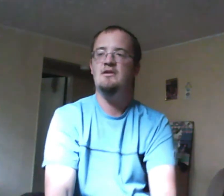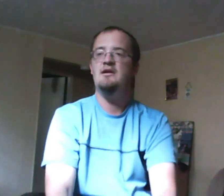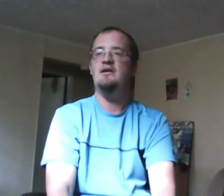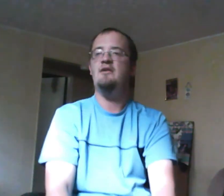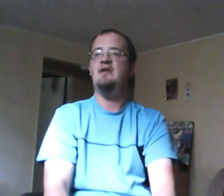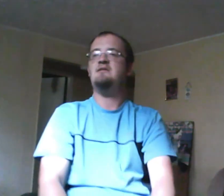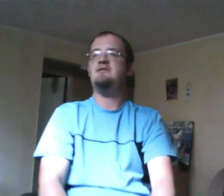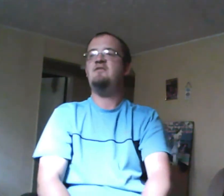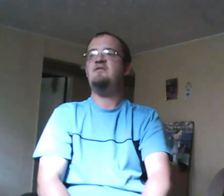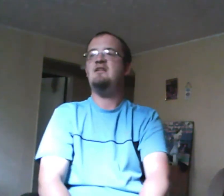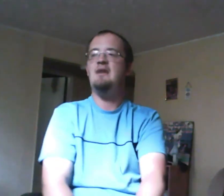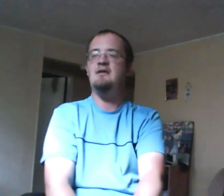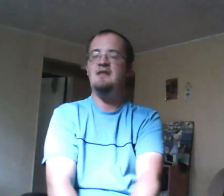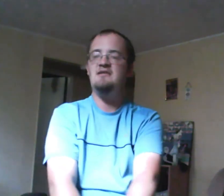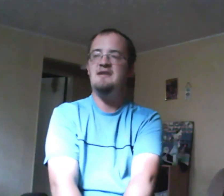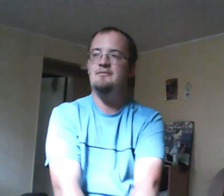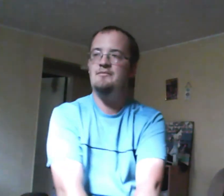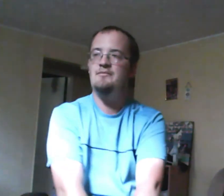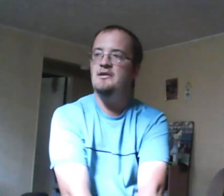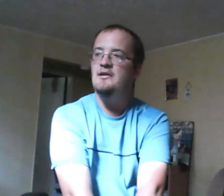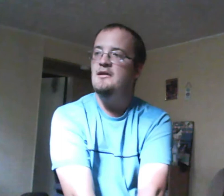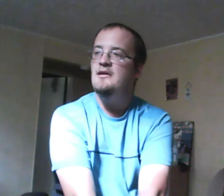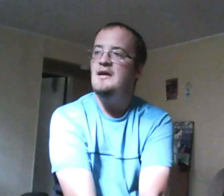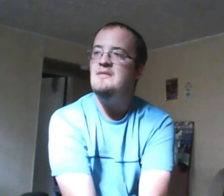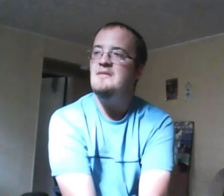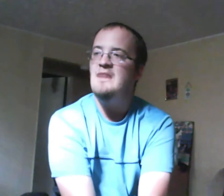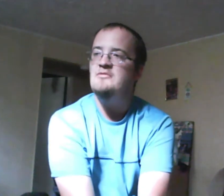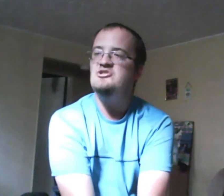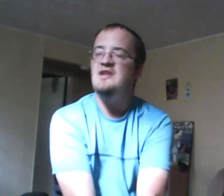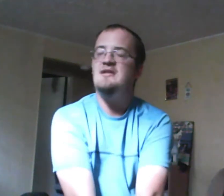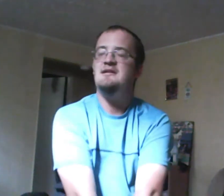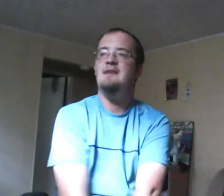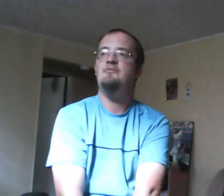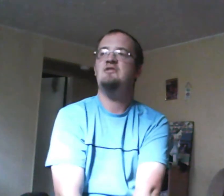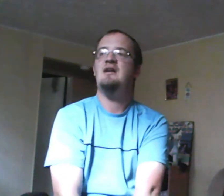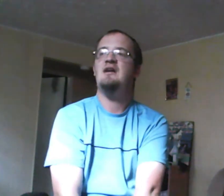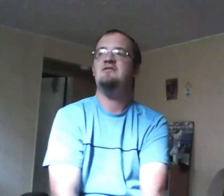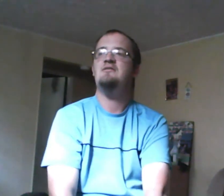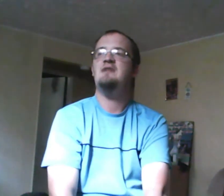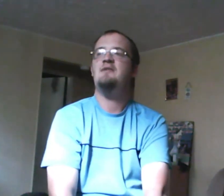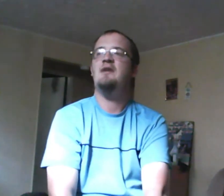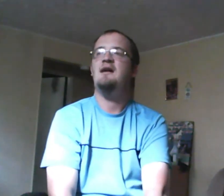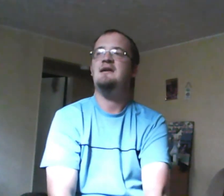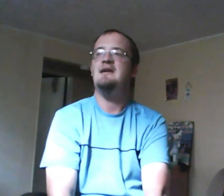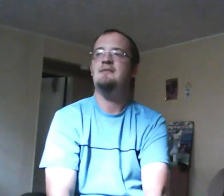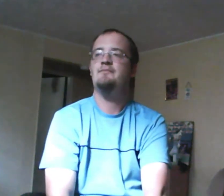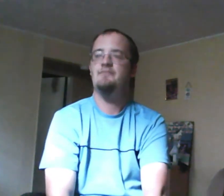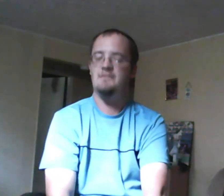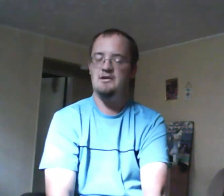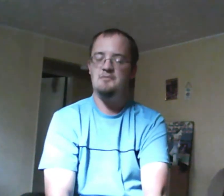that despite the fact that Maya liked Cam and then Maya was shocked that Cam would try to get out of hockey by jumping